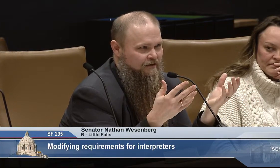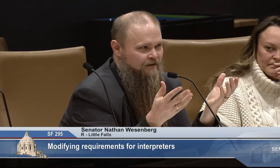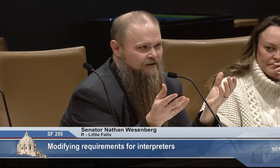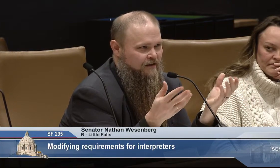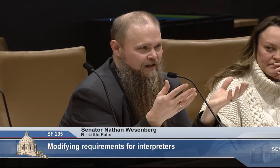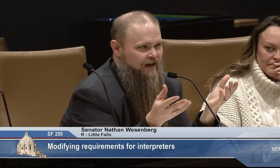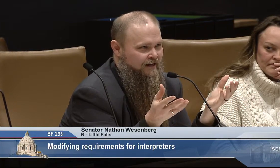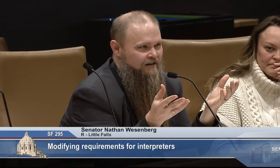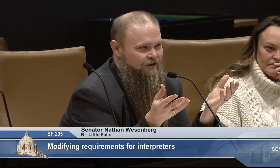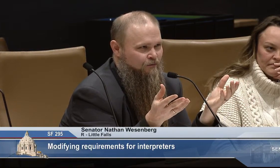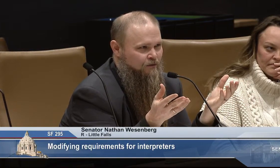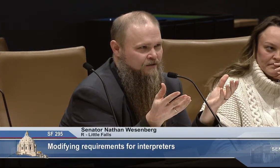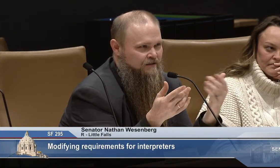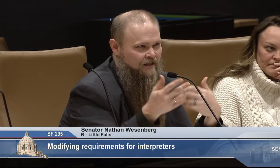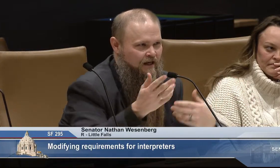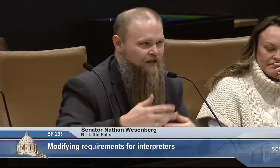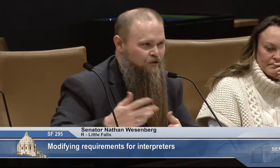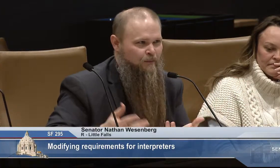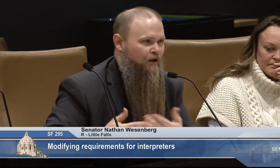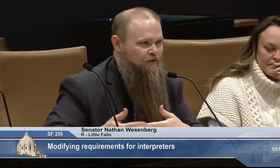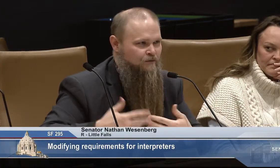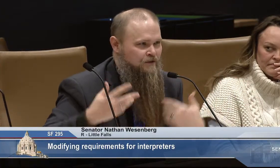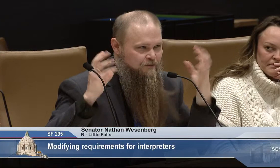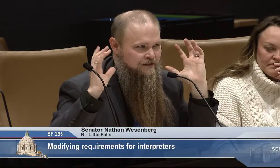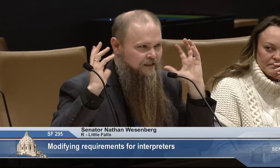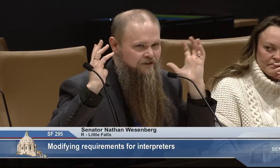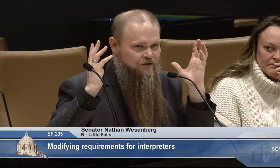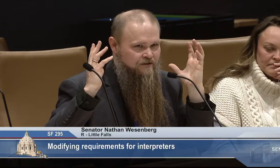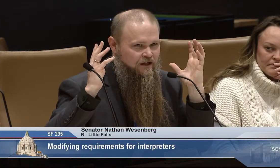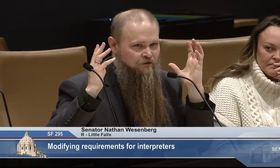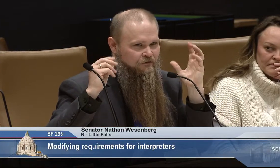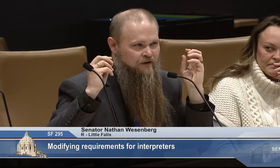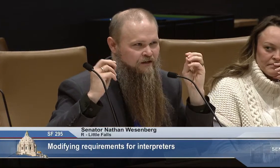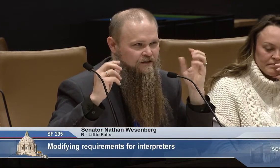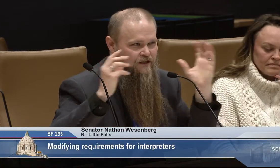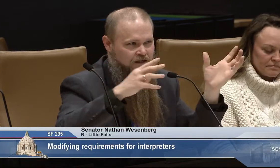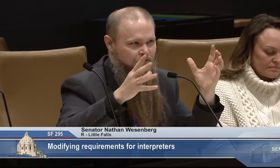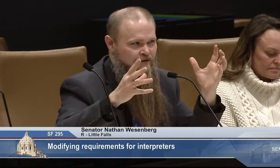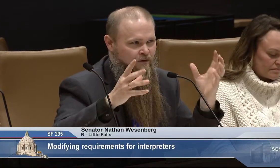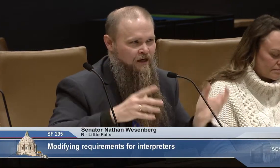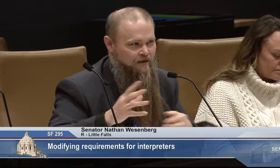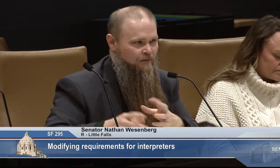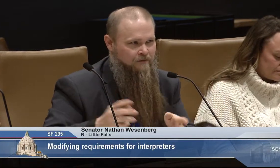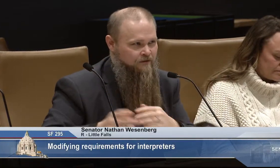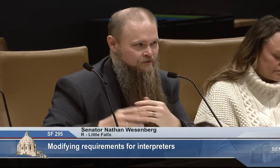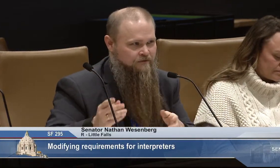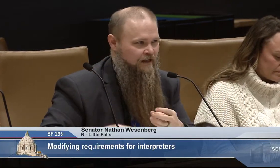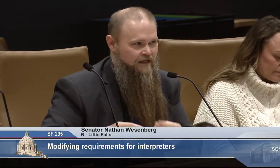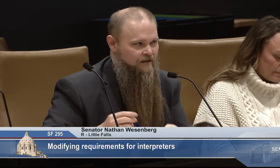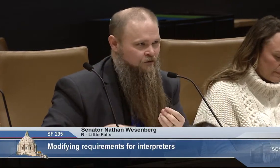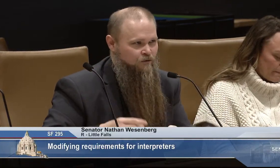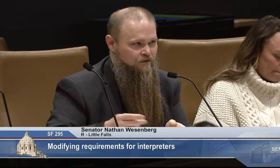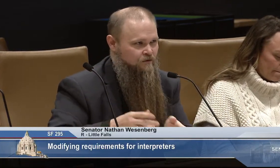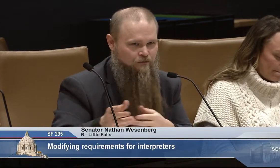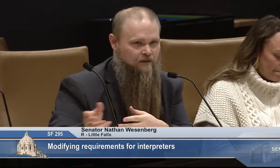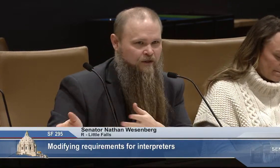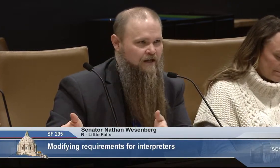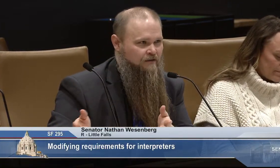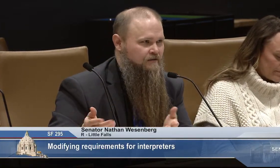to that. You know, where she's like, I can do better, is what she was thinking to herself. She could hear what's going on and be able to sign it to somebody else.